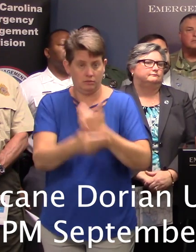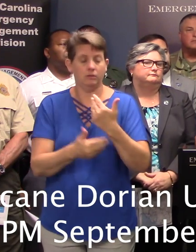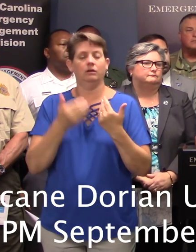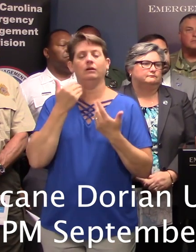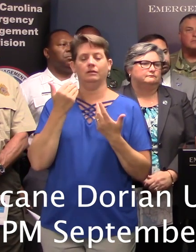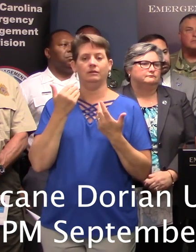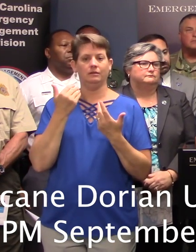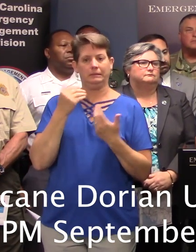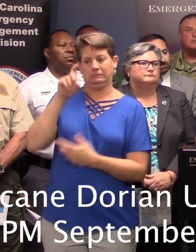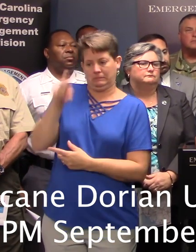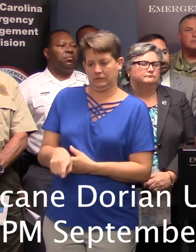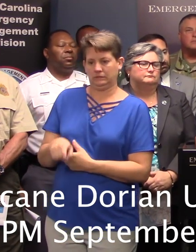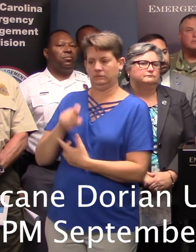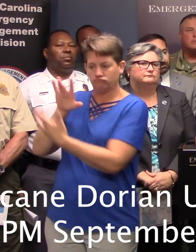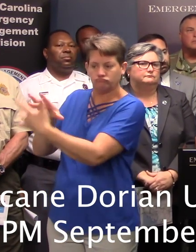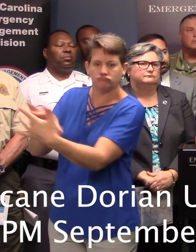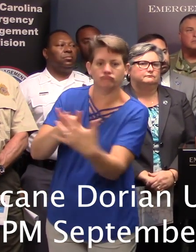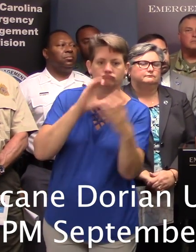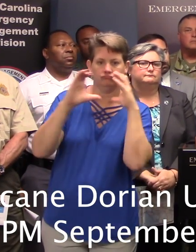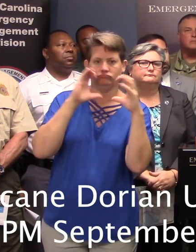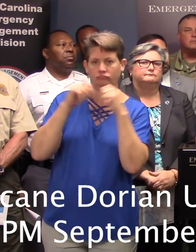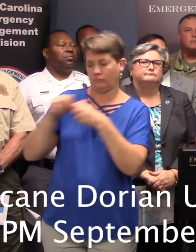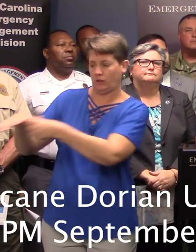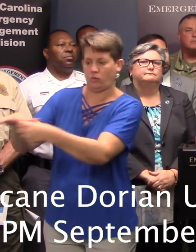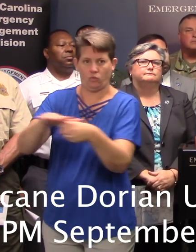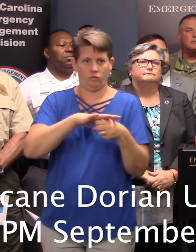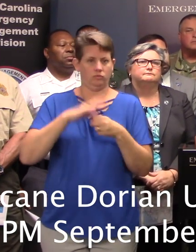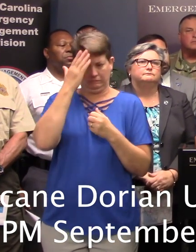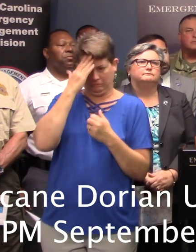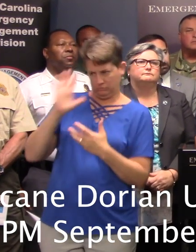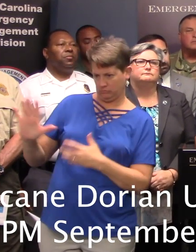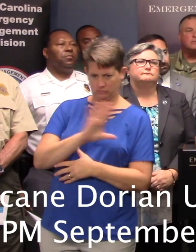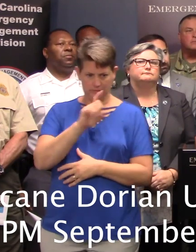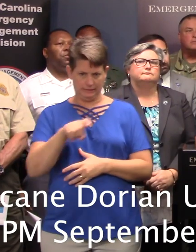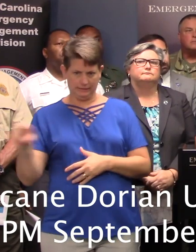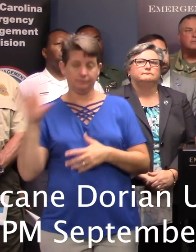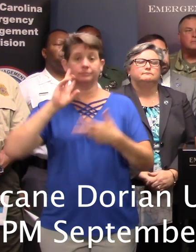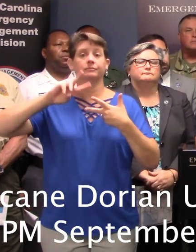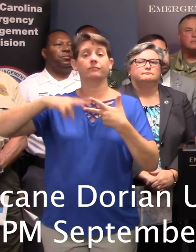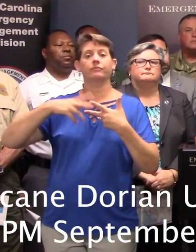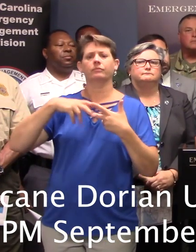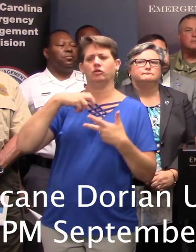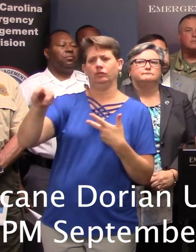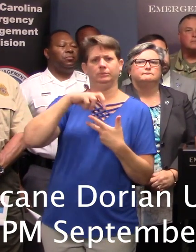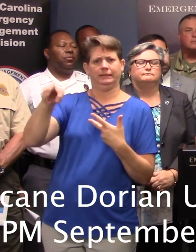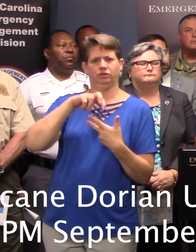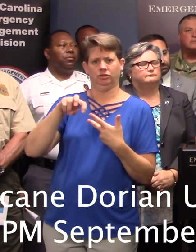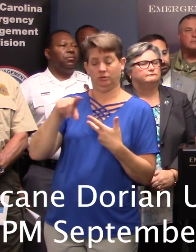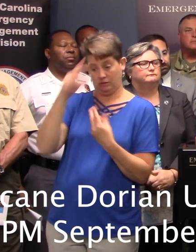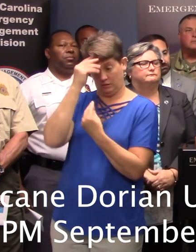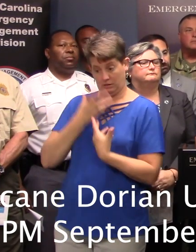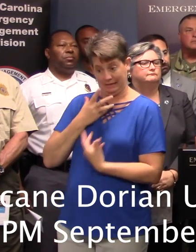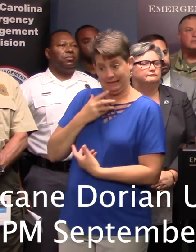be in communications with the local authorities so we know what their needs are. The second is the transportation. Once we know what their needs are,